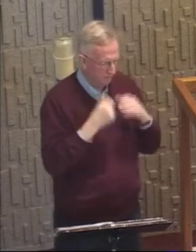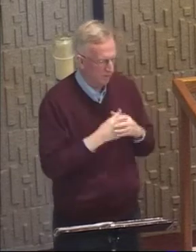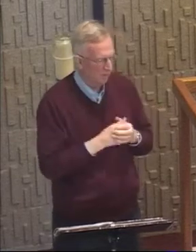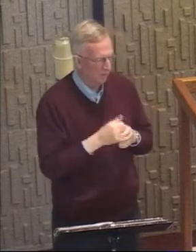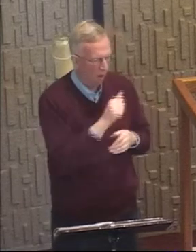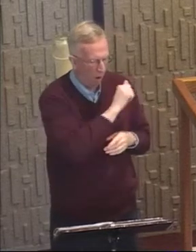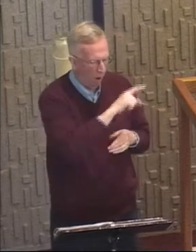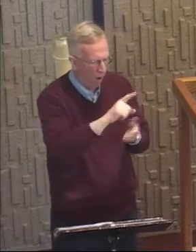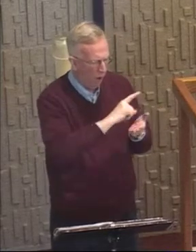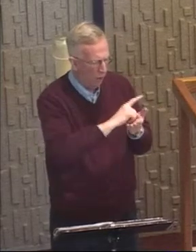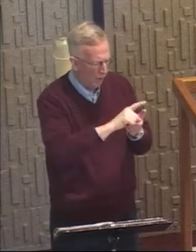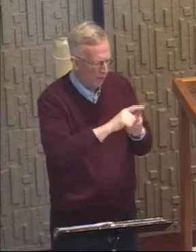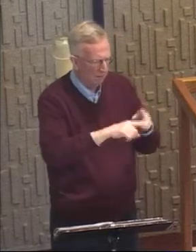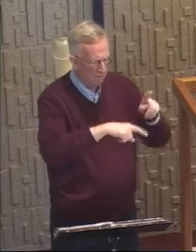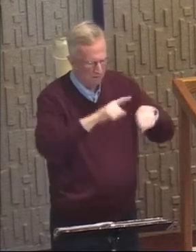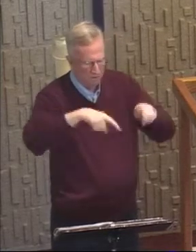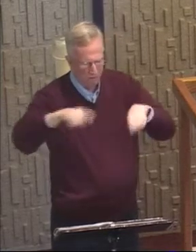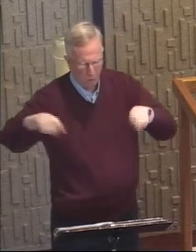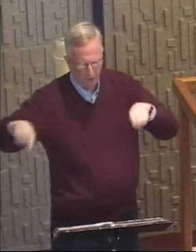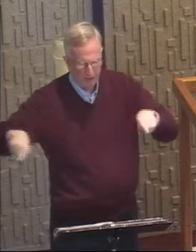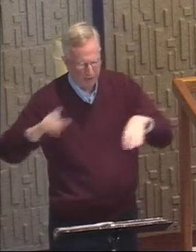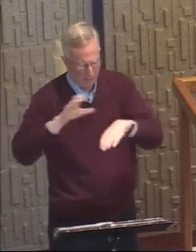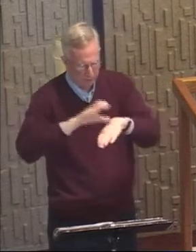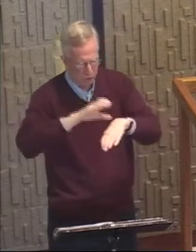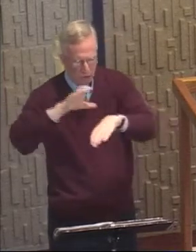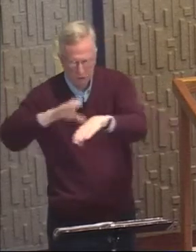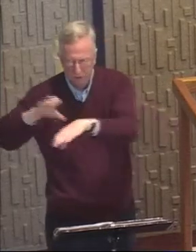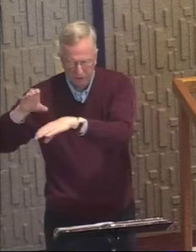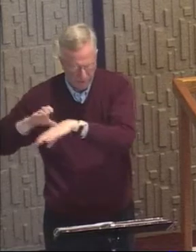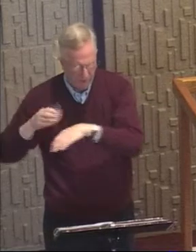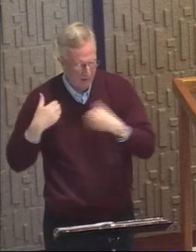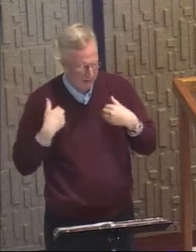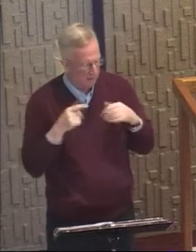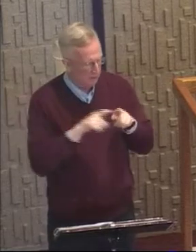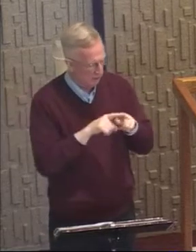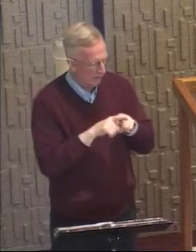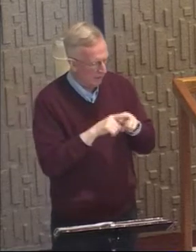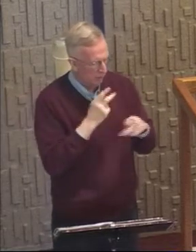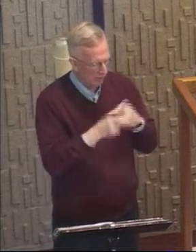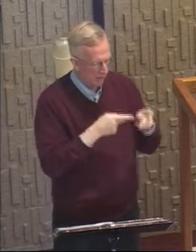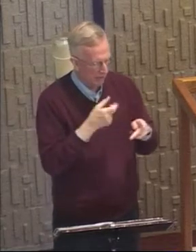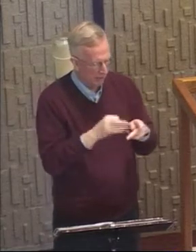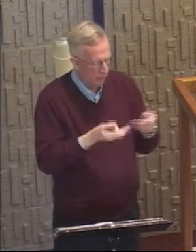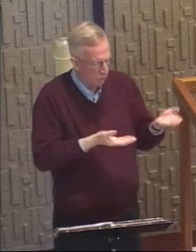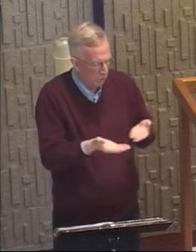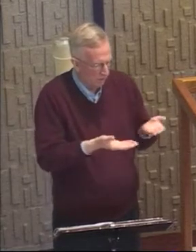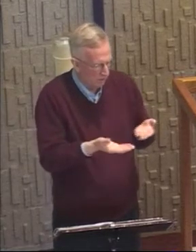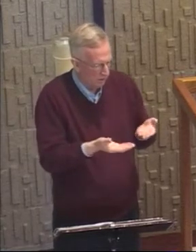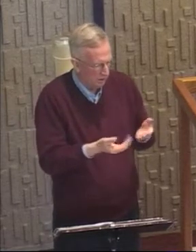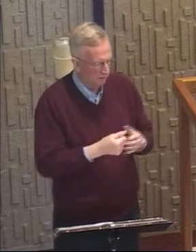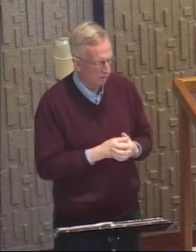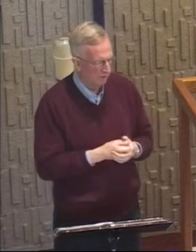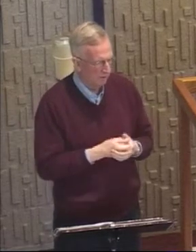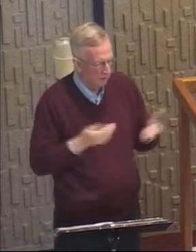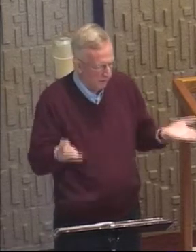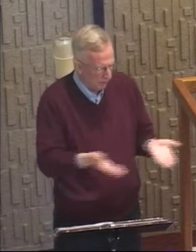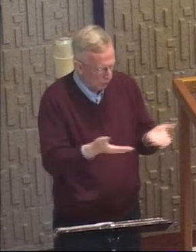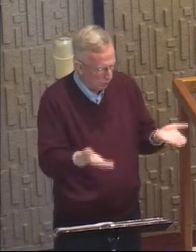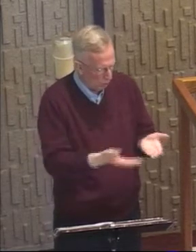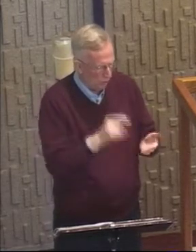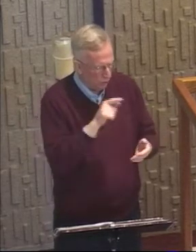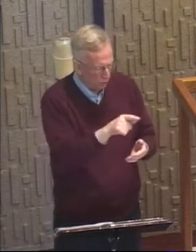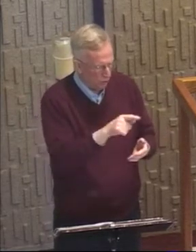week this week, within five miles of here. So I encourage you to take a look at